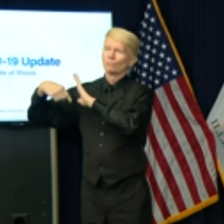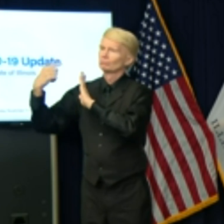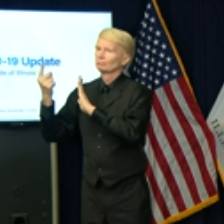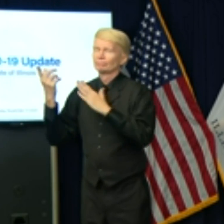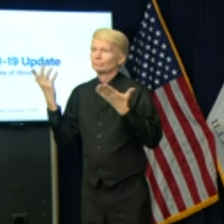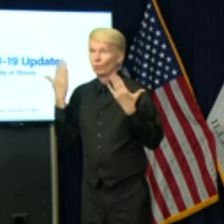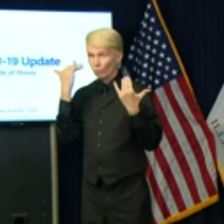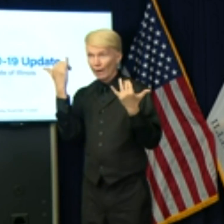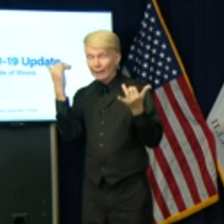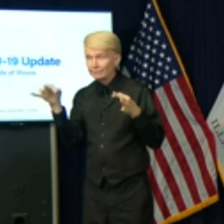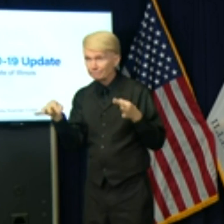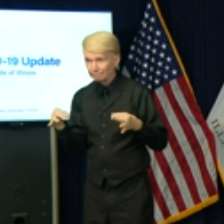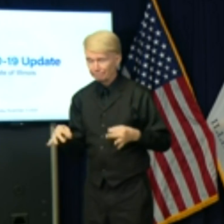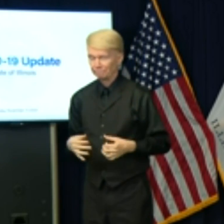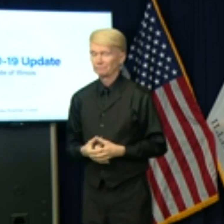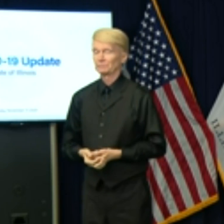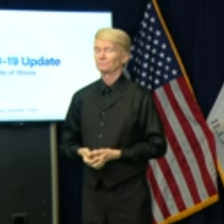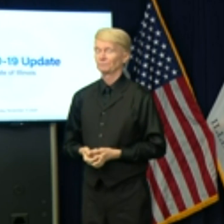Last week,